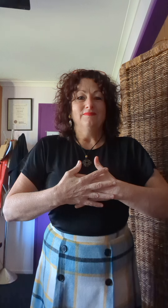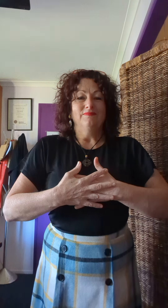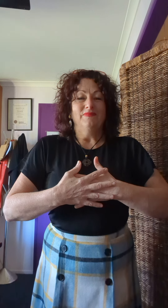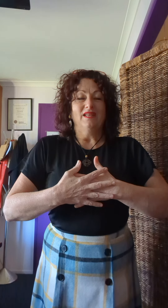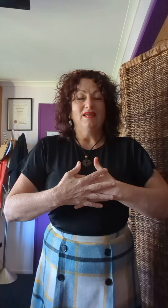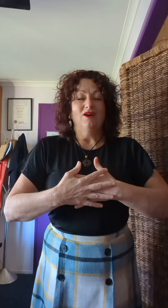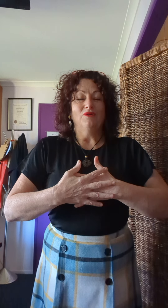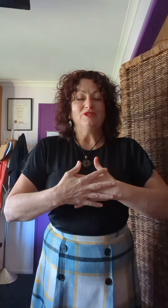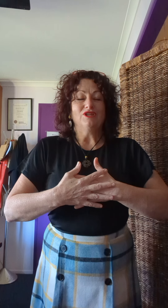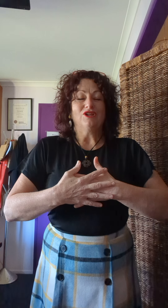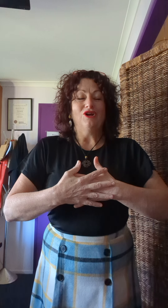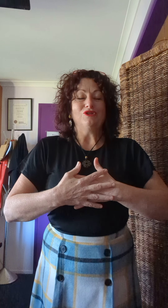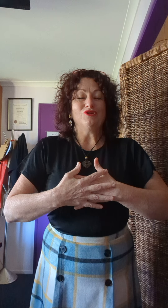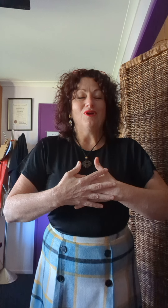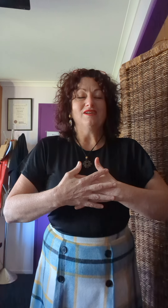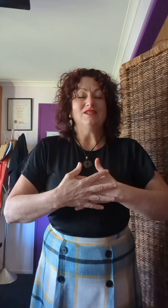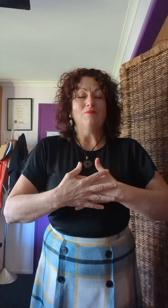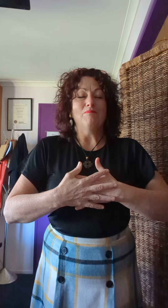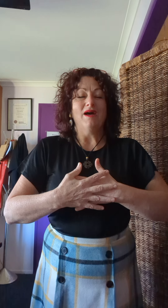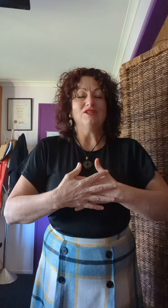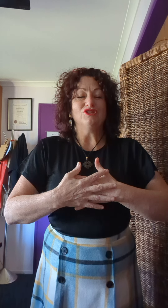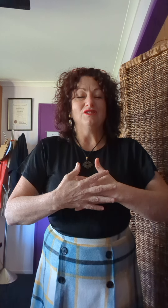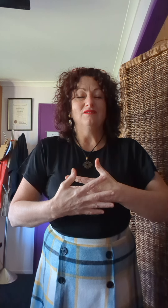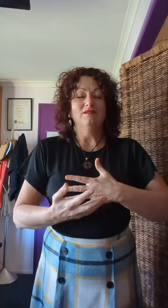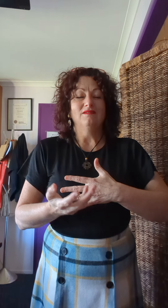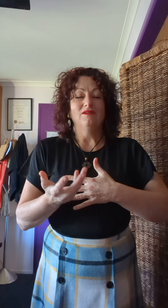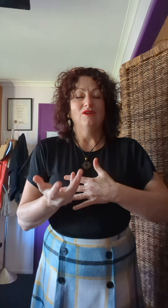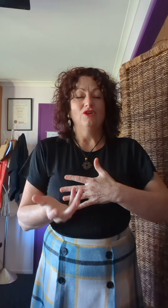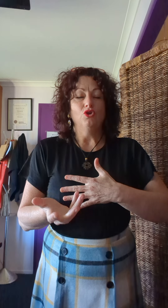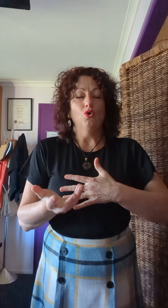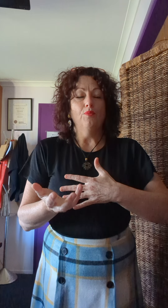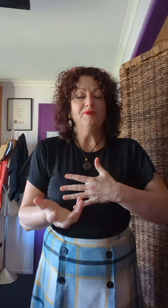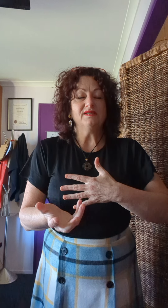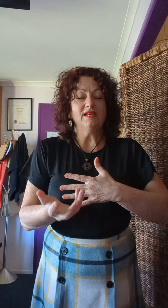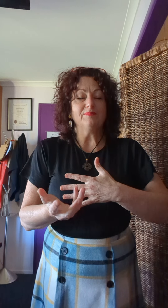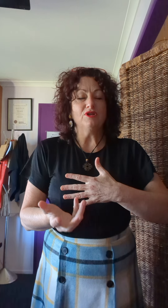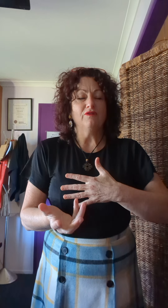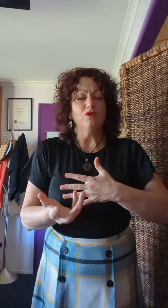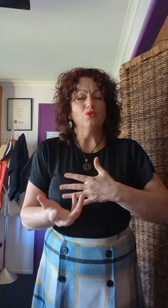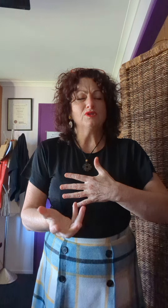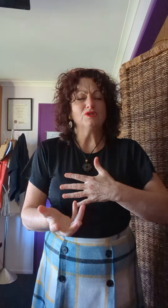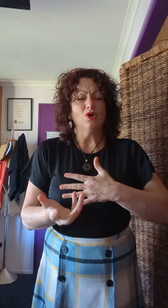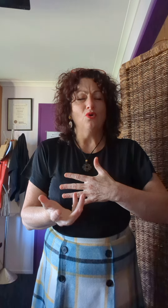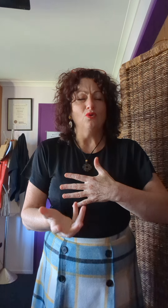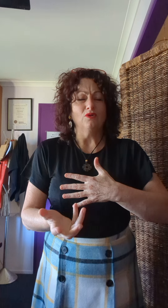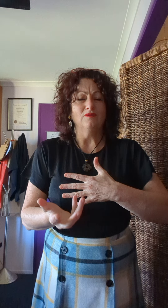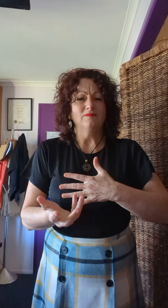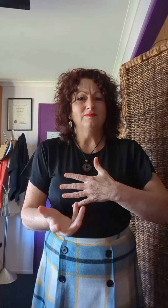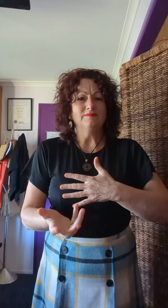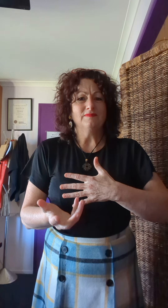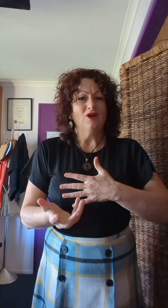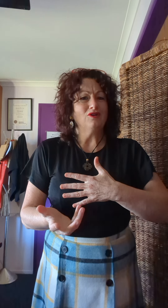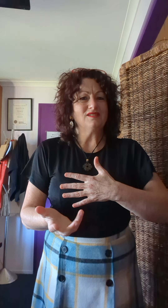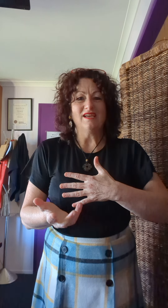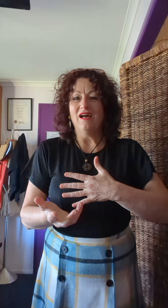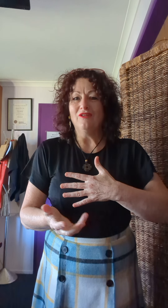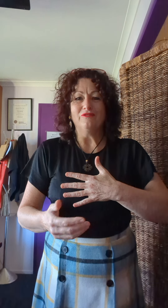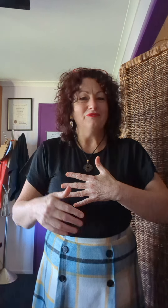And then I want you to close your eyes and imagine your perception of your soul on a scale of